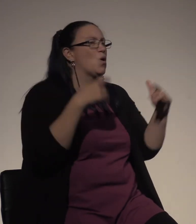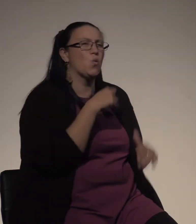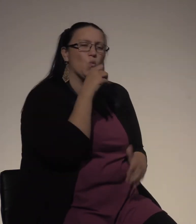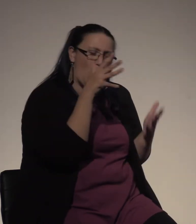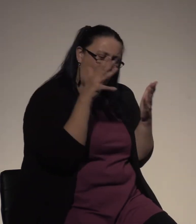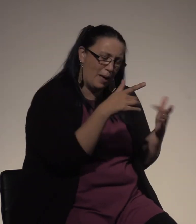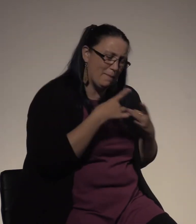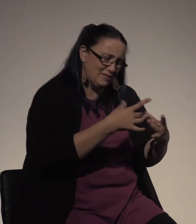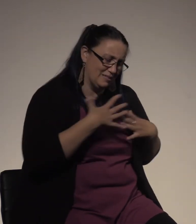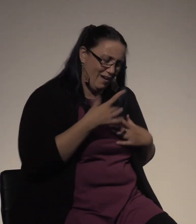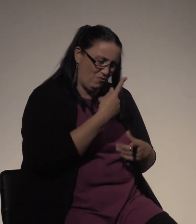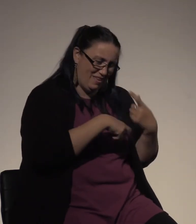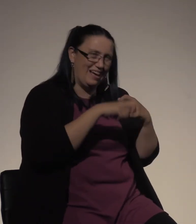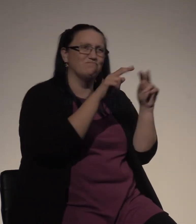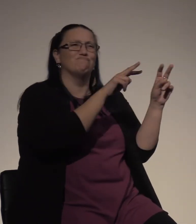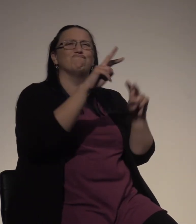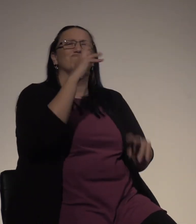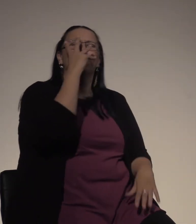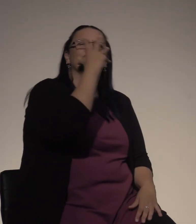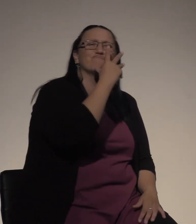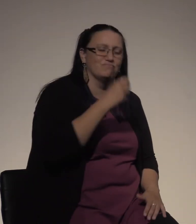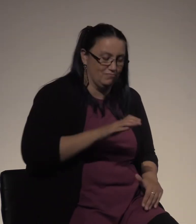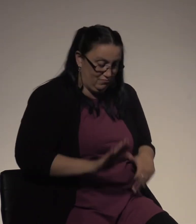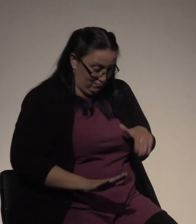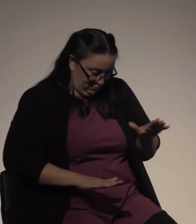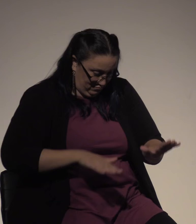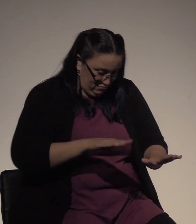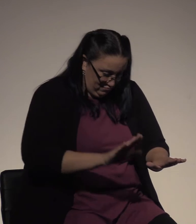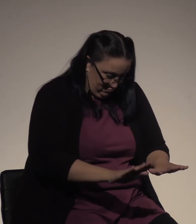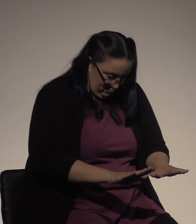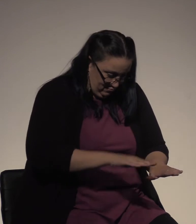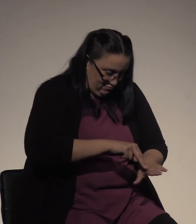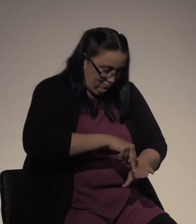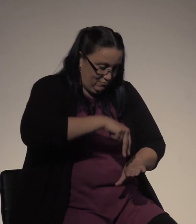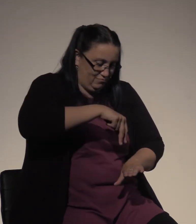myself a sight, a barrier when my feet are made for above the ground.